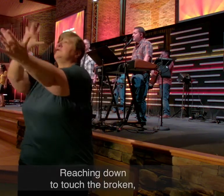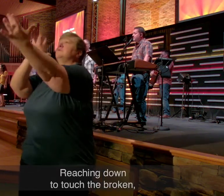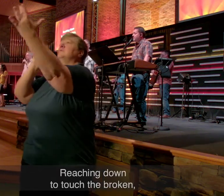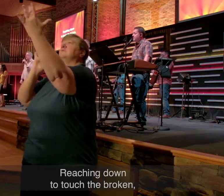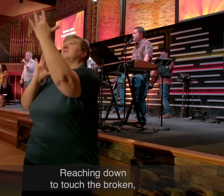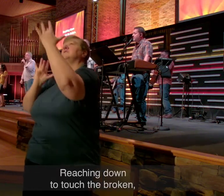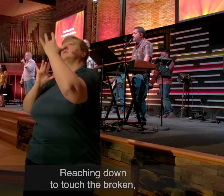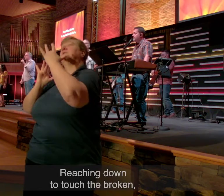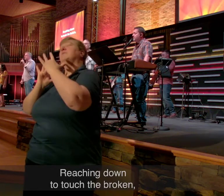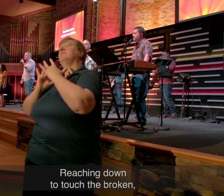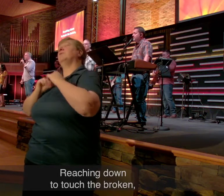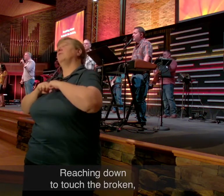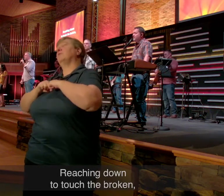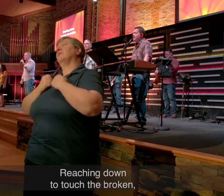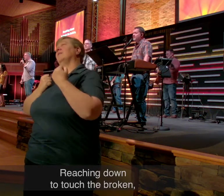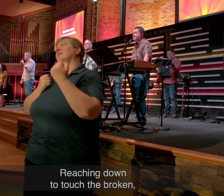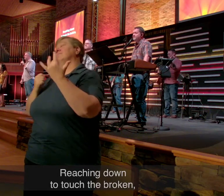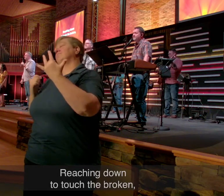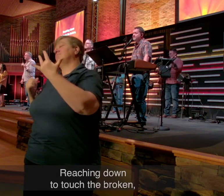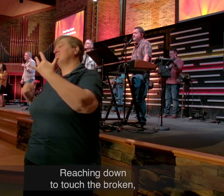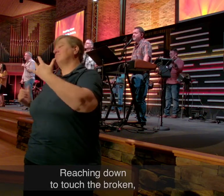to touch the broken.